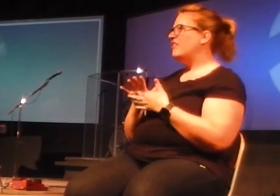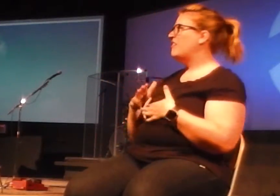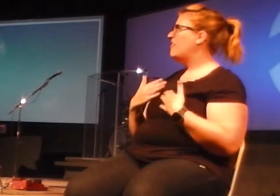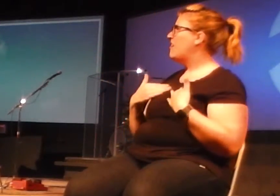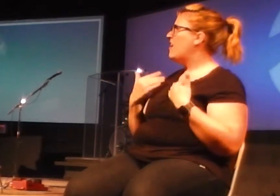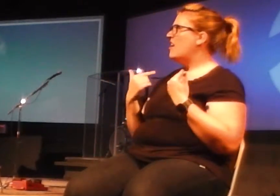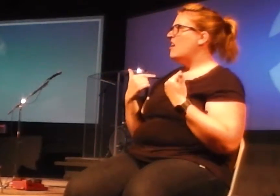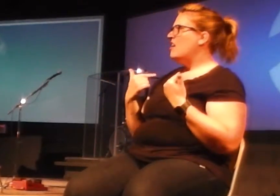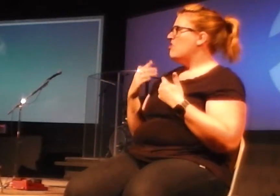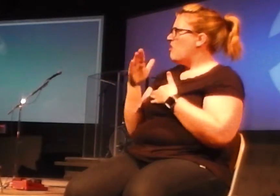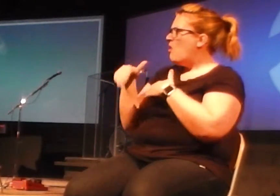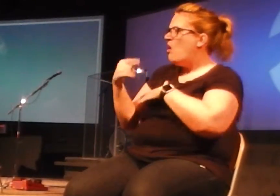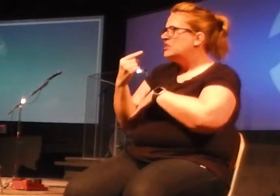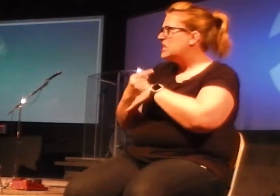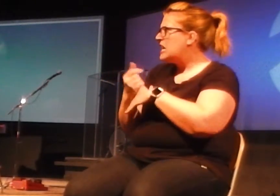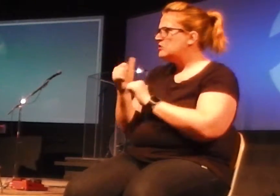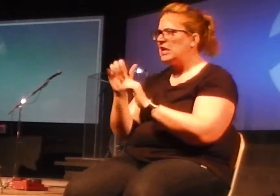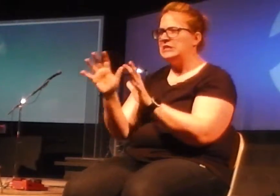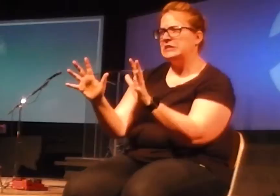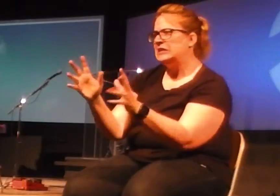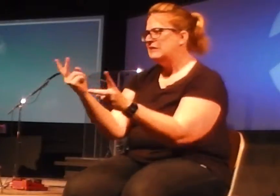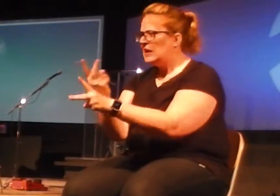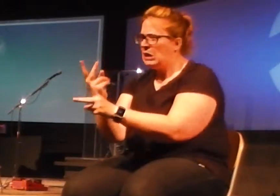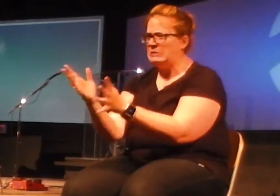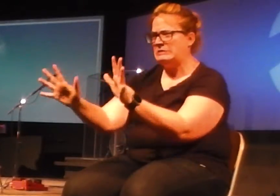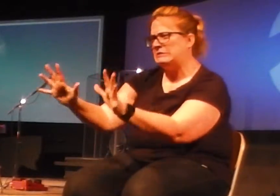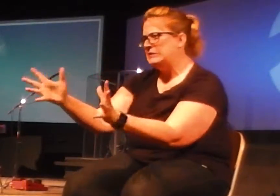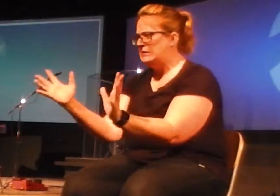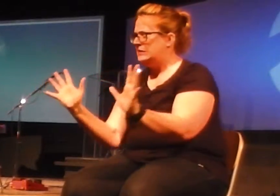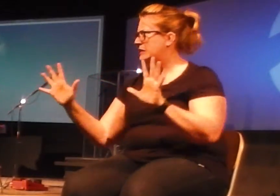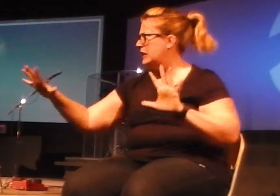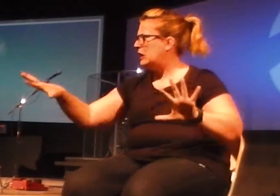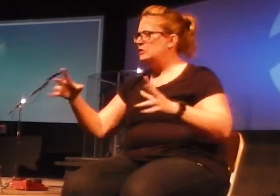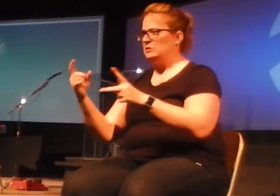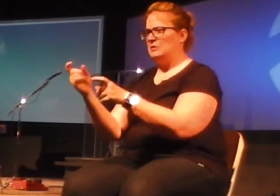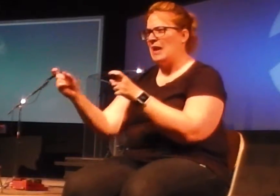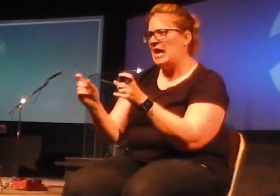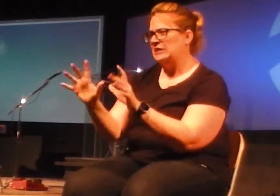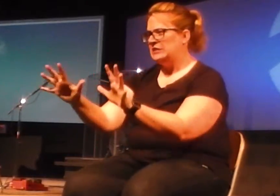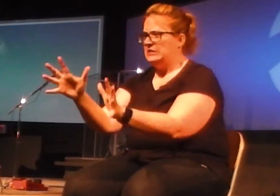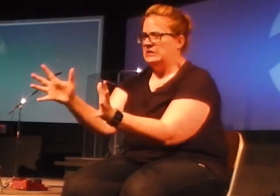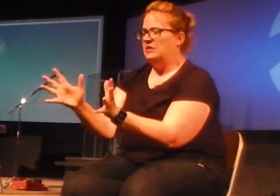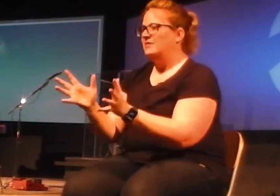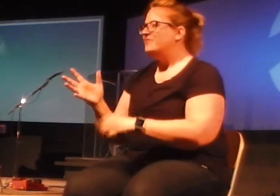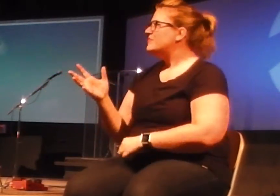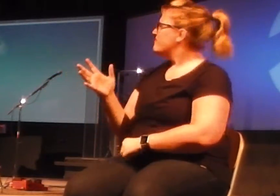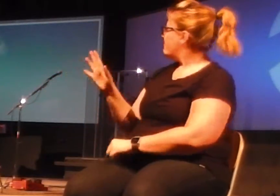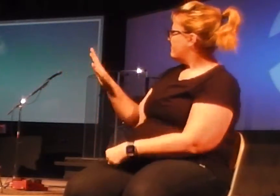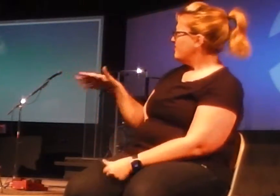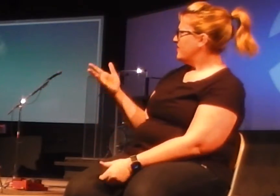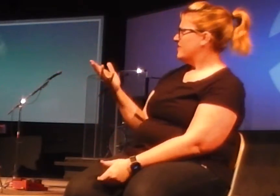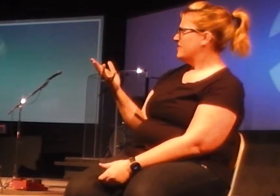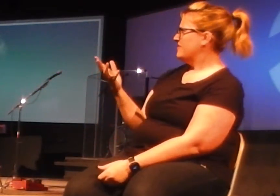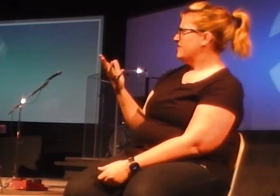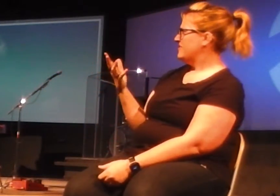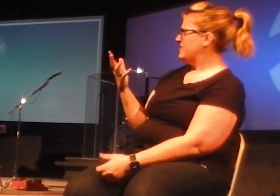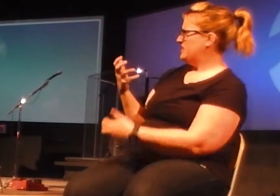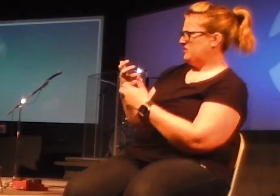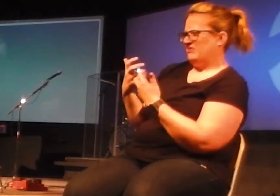to figure out how to manage this one kid and the issues with it. And I said, well, why was that? This is a kid that